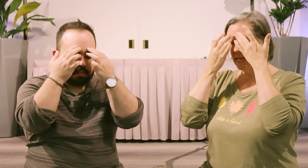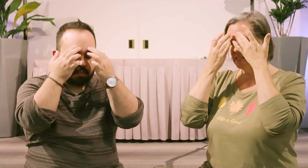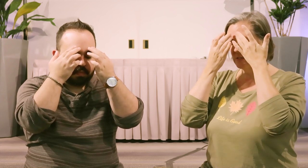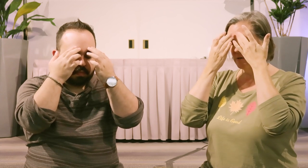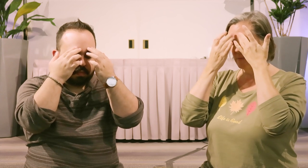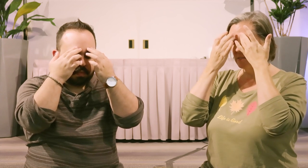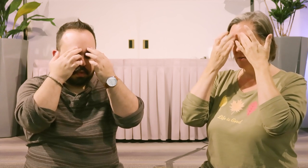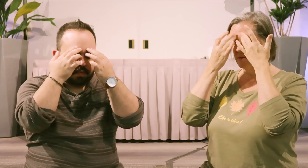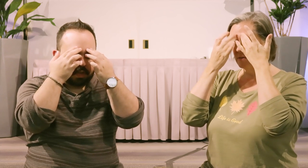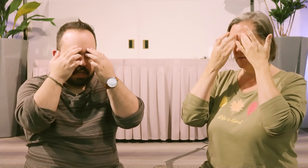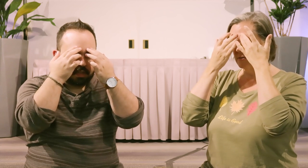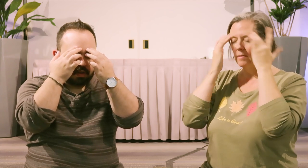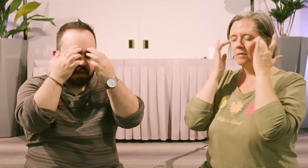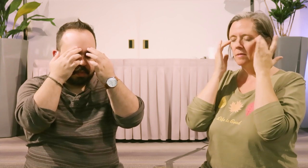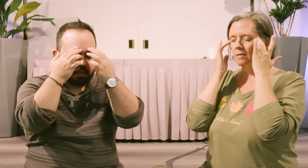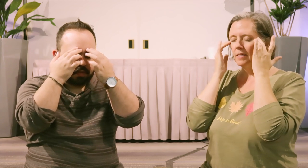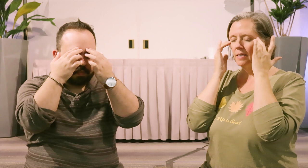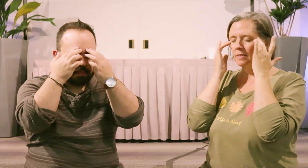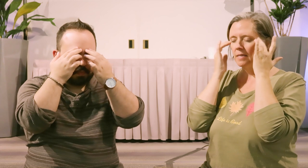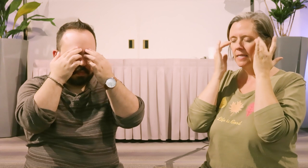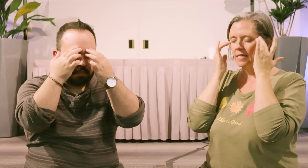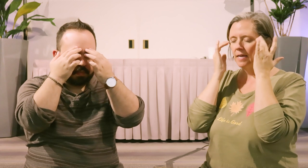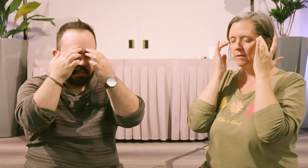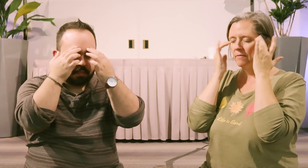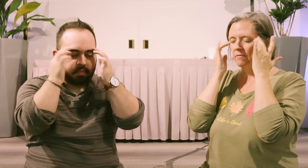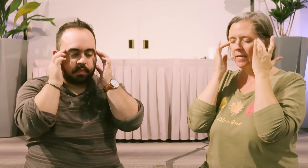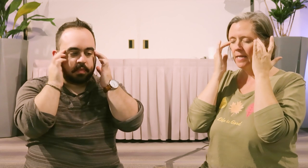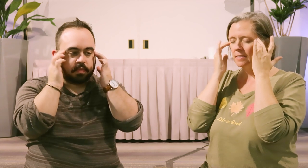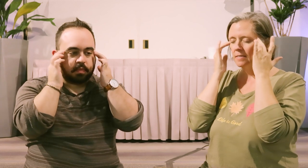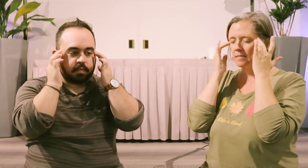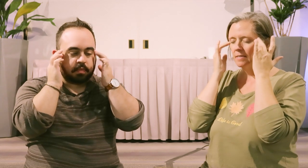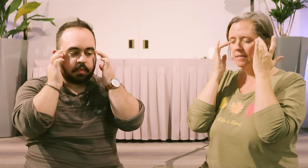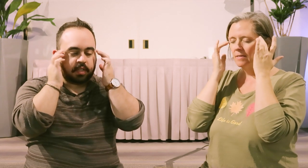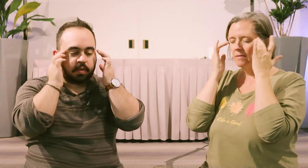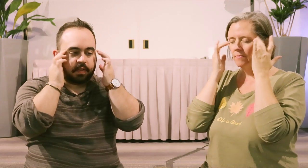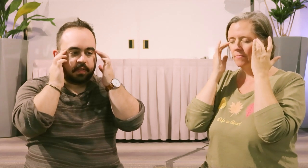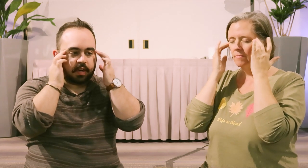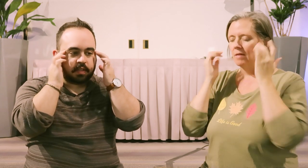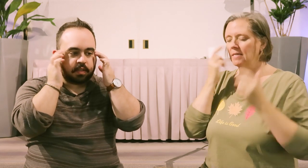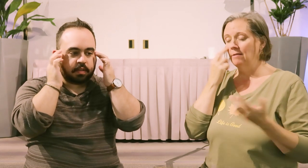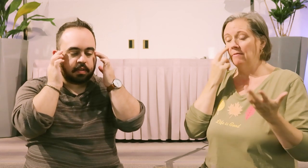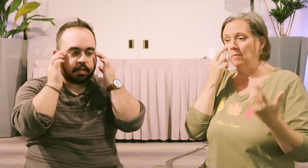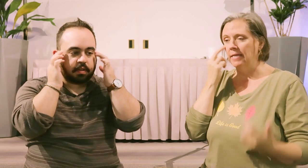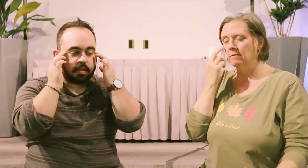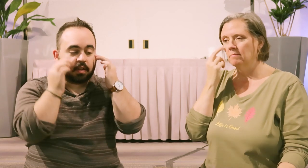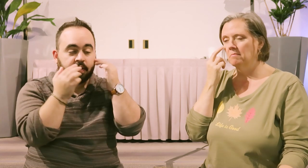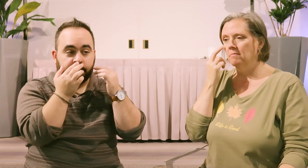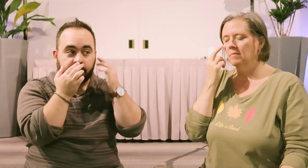Finances are an obstacle. Finances are an obstacle. Yeah. Side of the eye. don't have the finances. I don't have the finances. I don't have the money. I don't have the money. money.